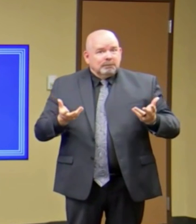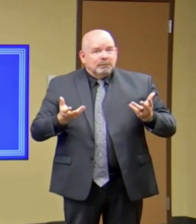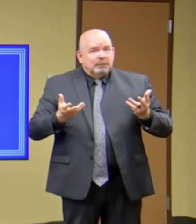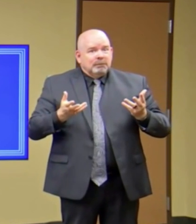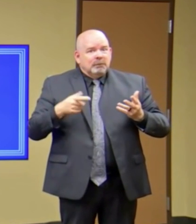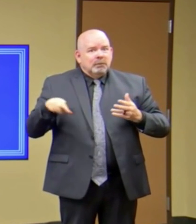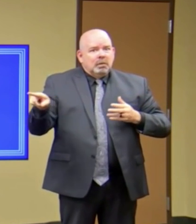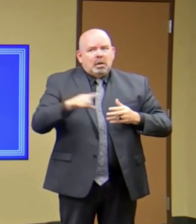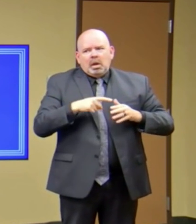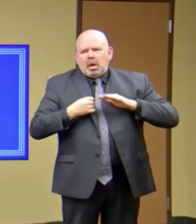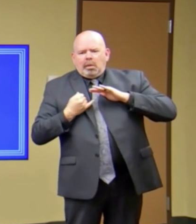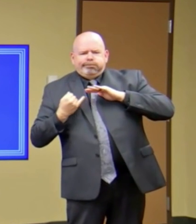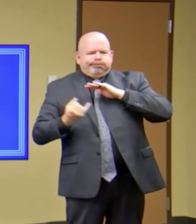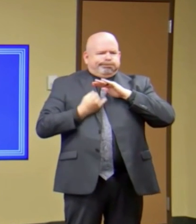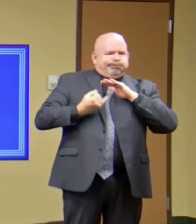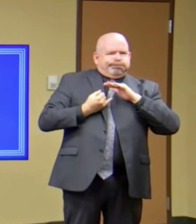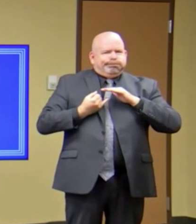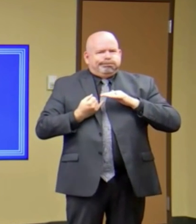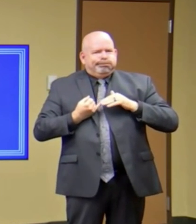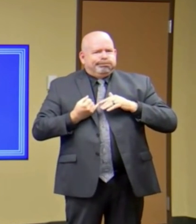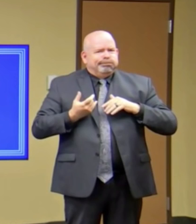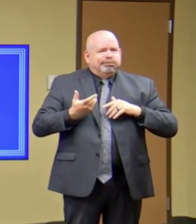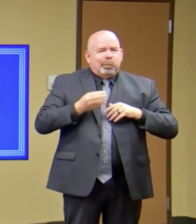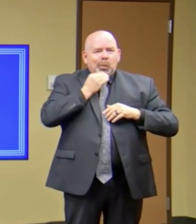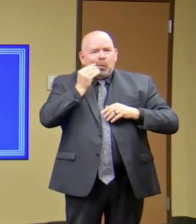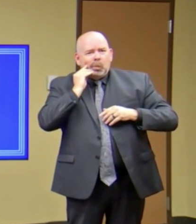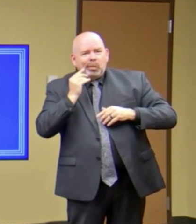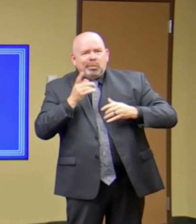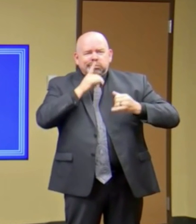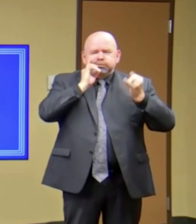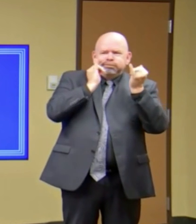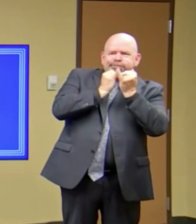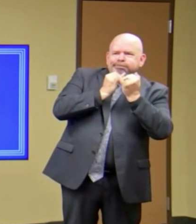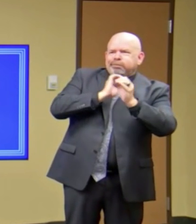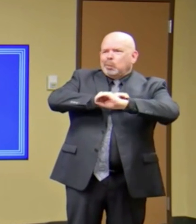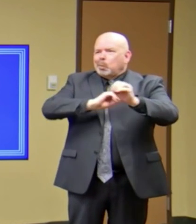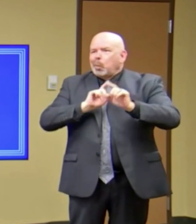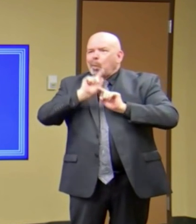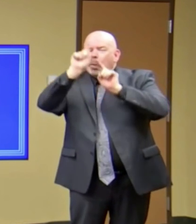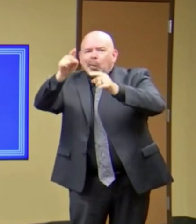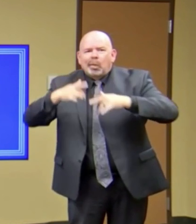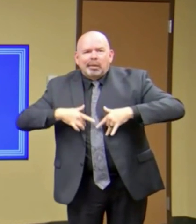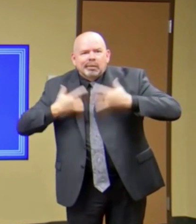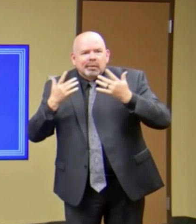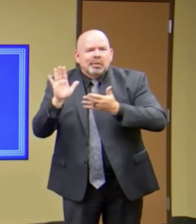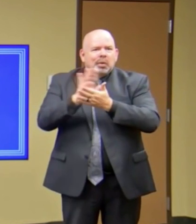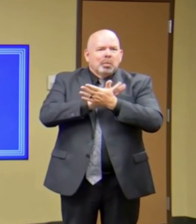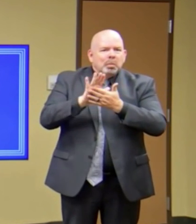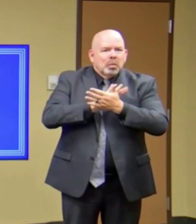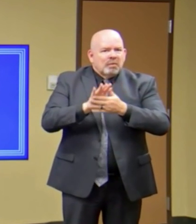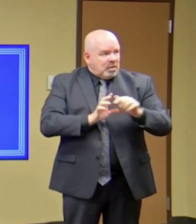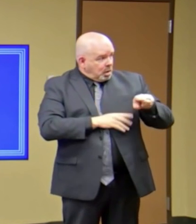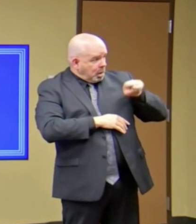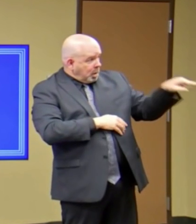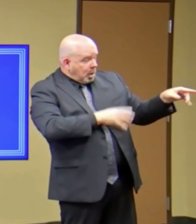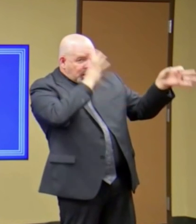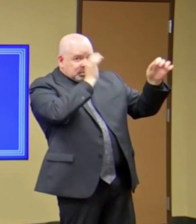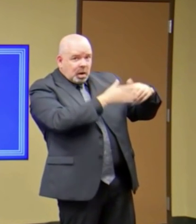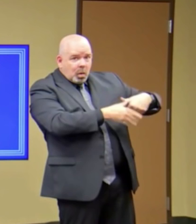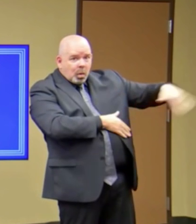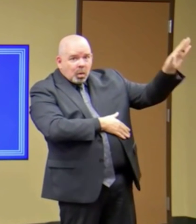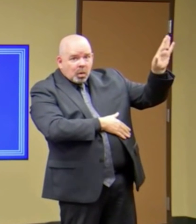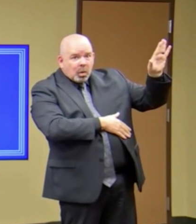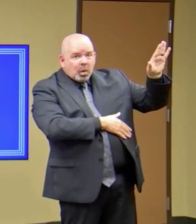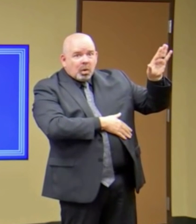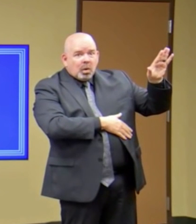don't choose to go to a crowded movie house but our neighbor does, that has an impact on